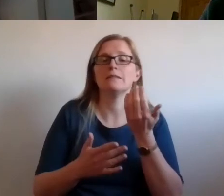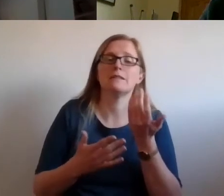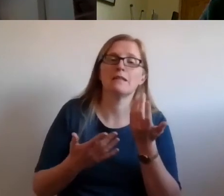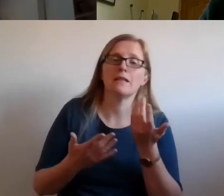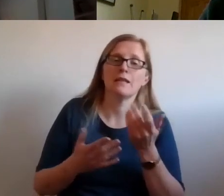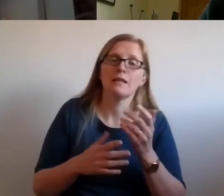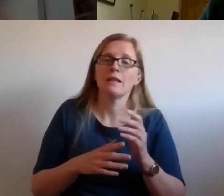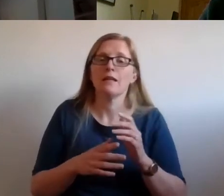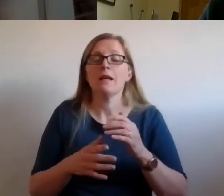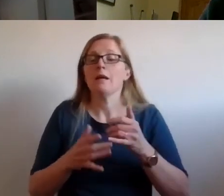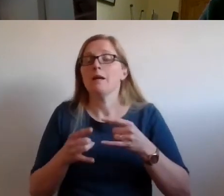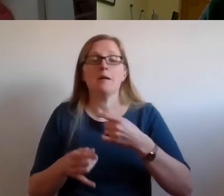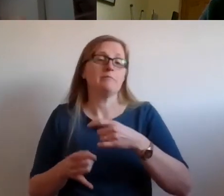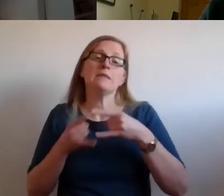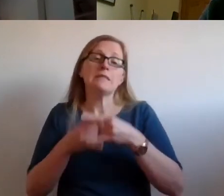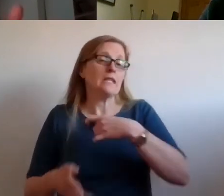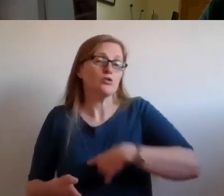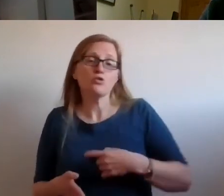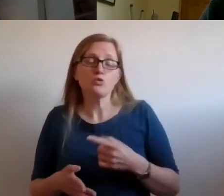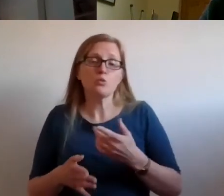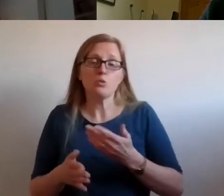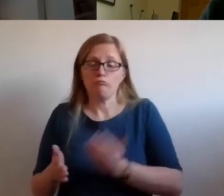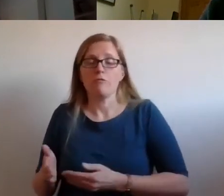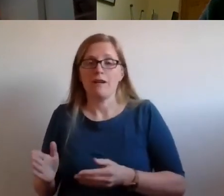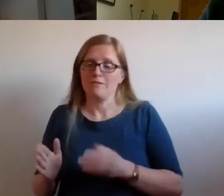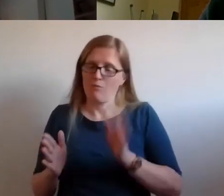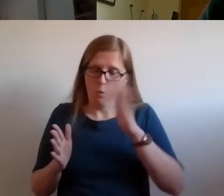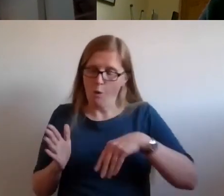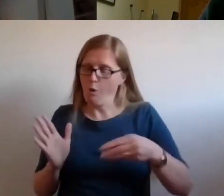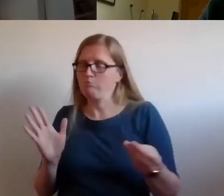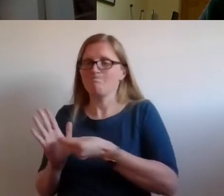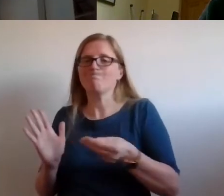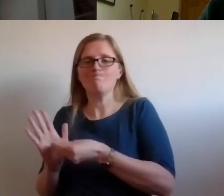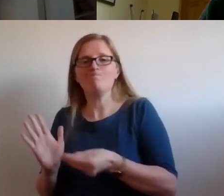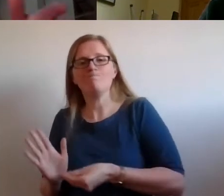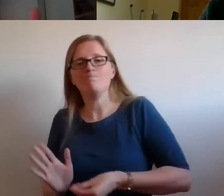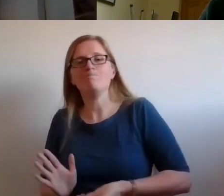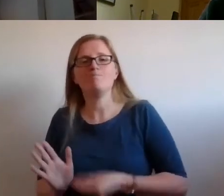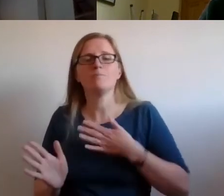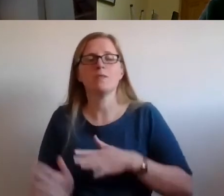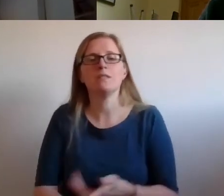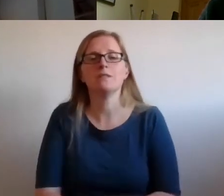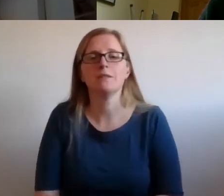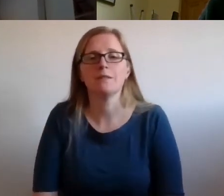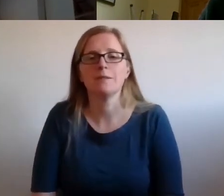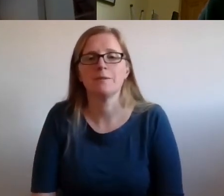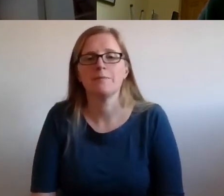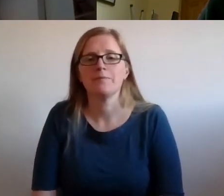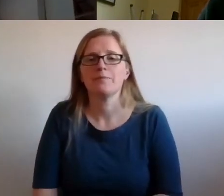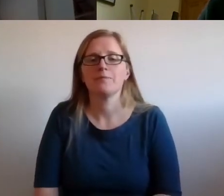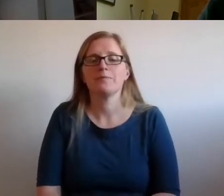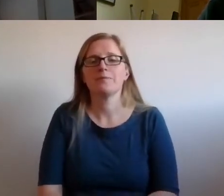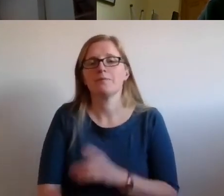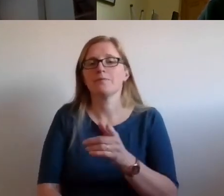they would ensure that the question of intersectionality could be effectively addressed by that integrated approach towards